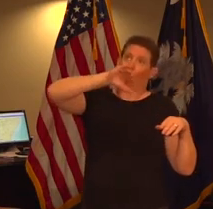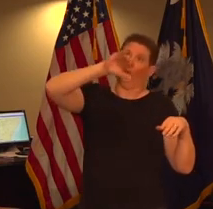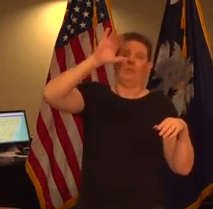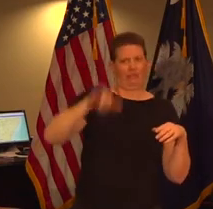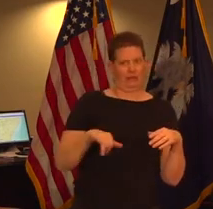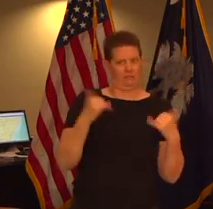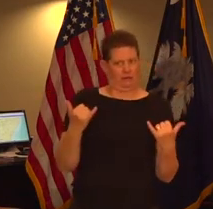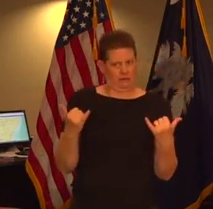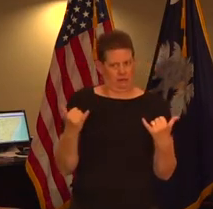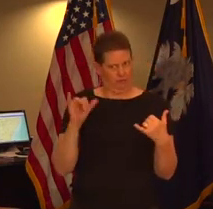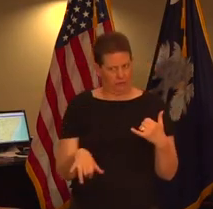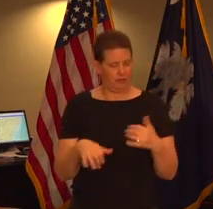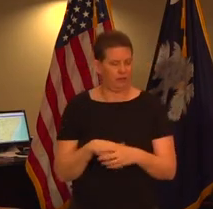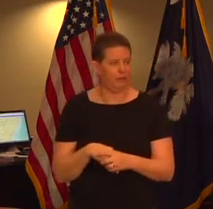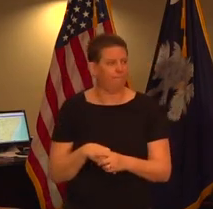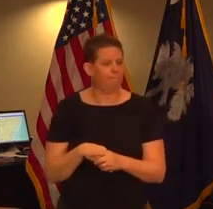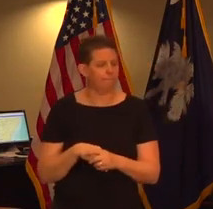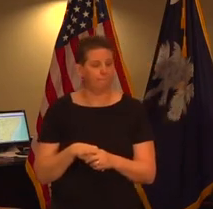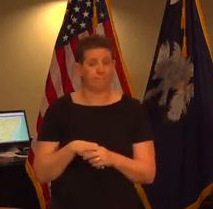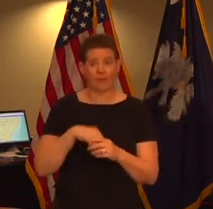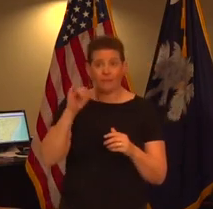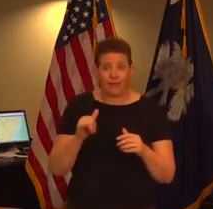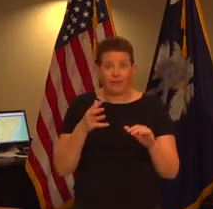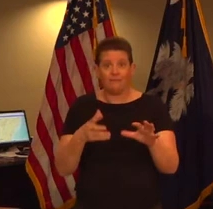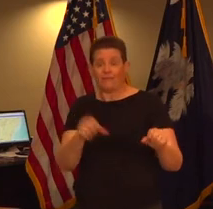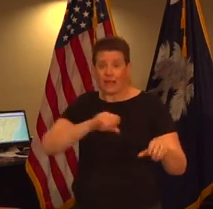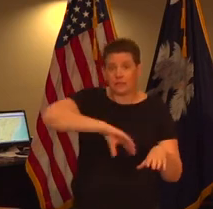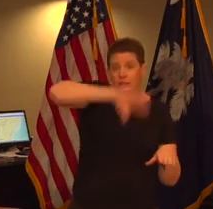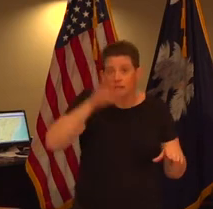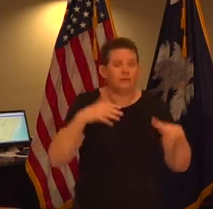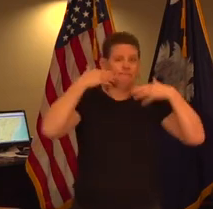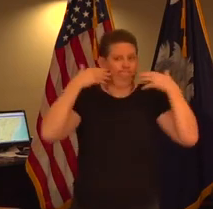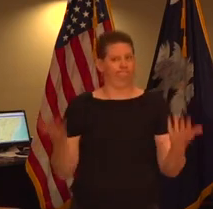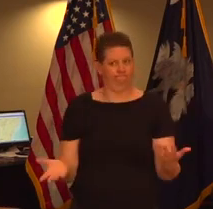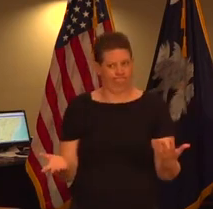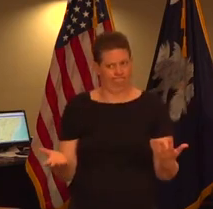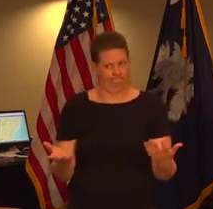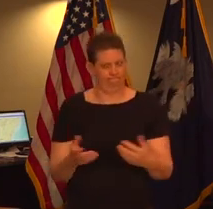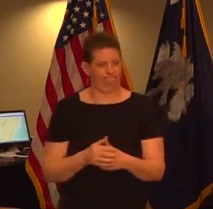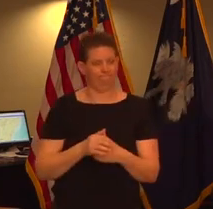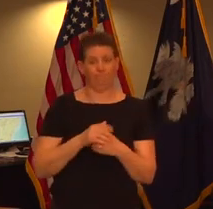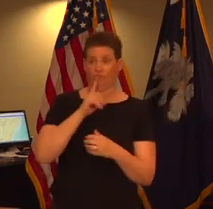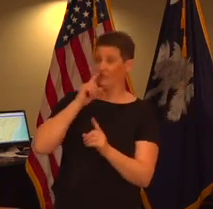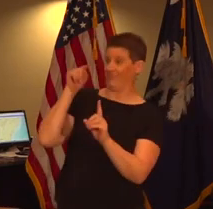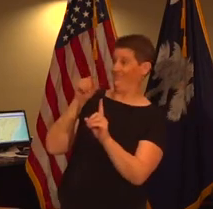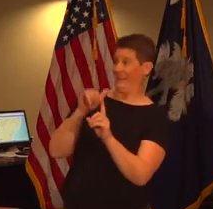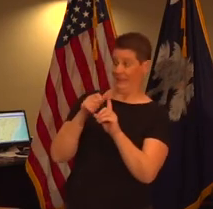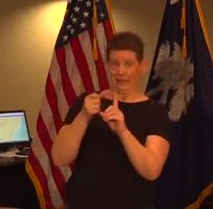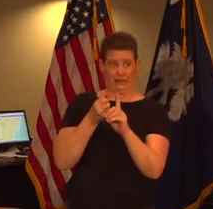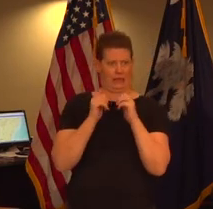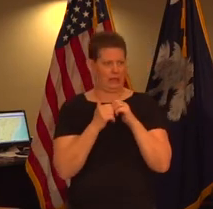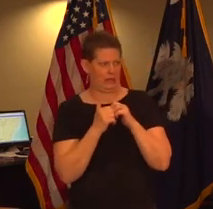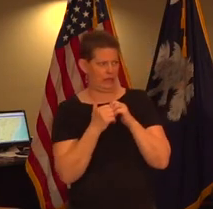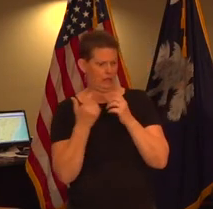now the um you know how rapidly that increase occurs depends on how effective